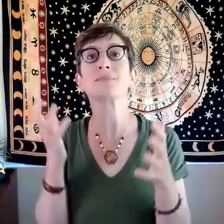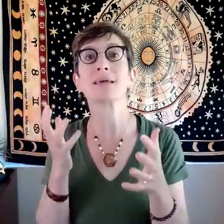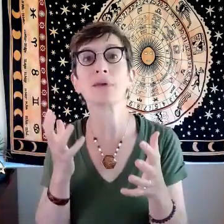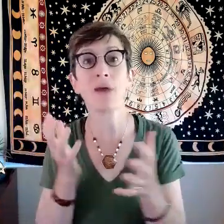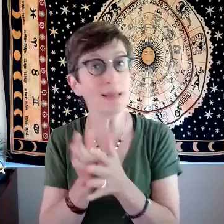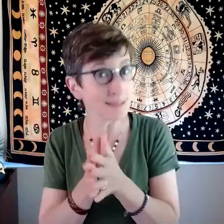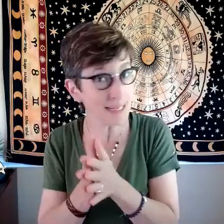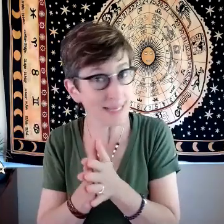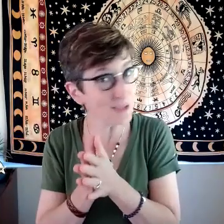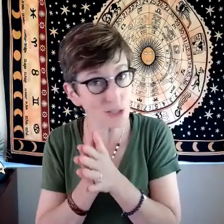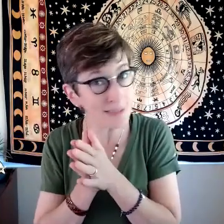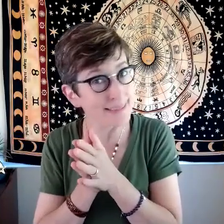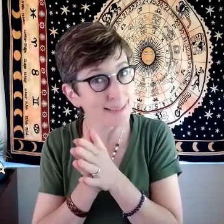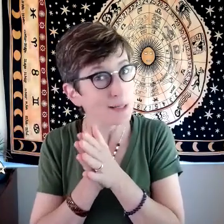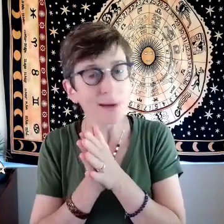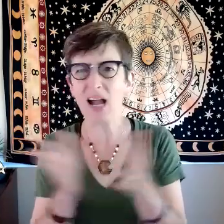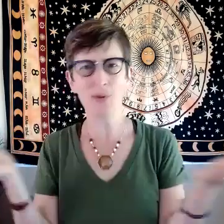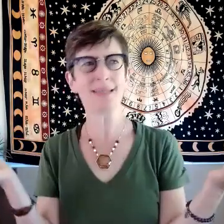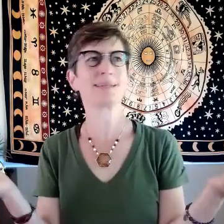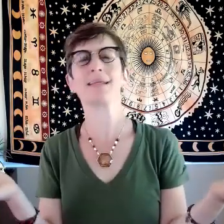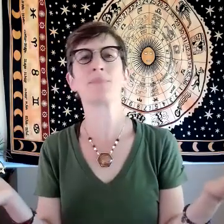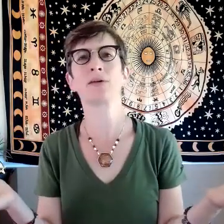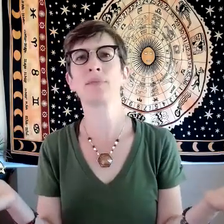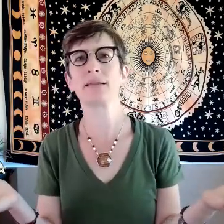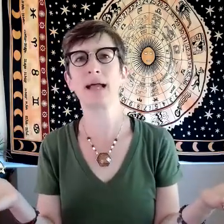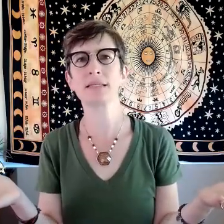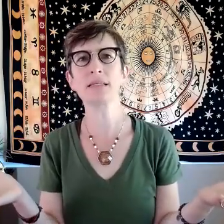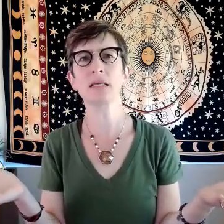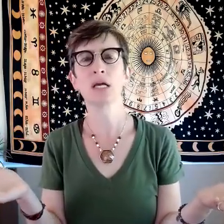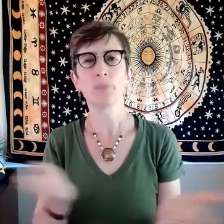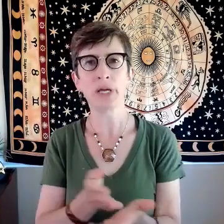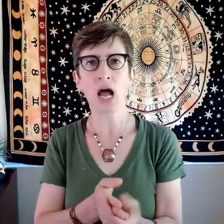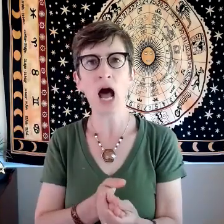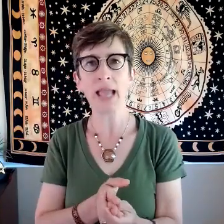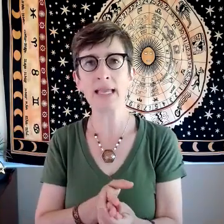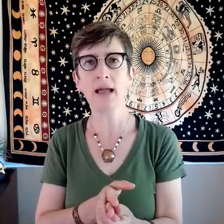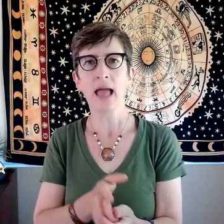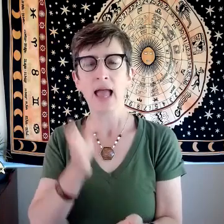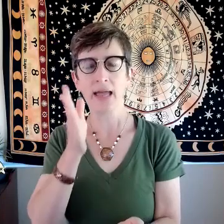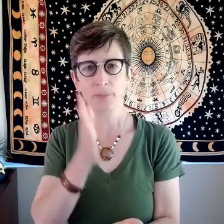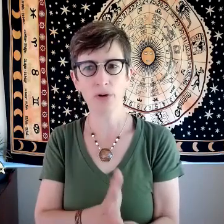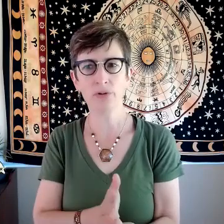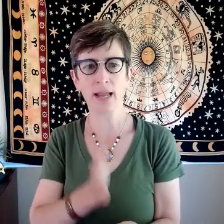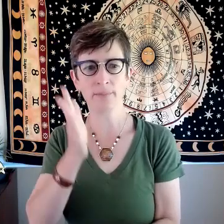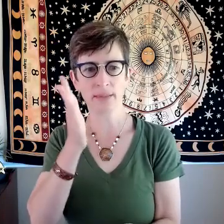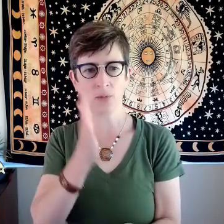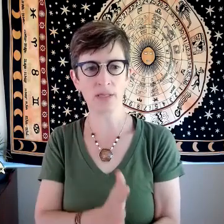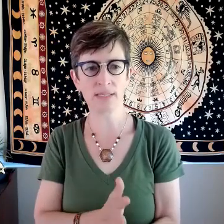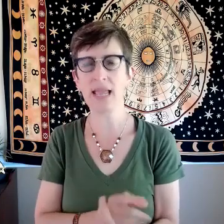that we run as teenagers right i wasn't excited about all my classes but i had a program that was hey